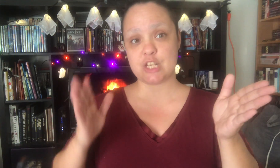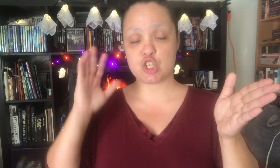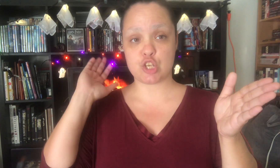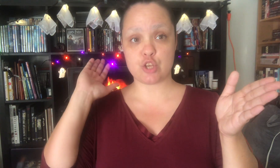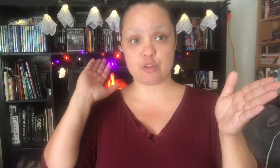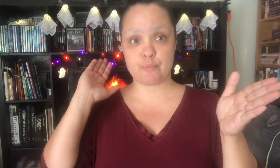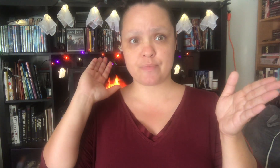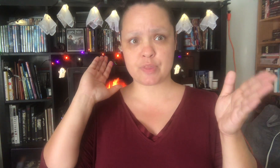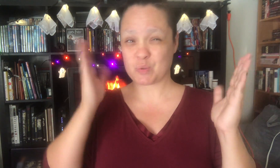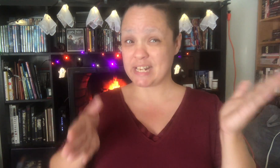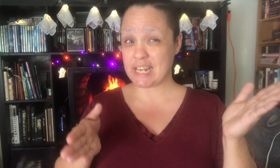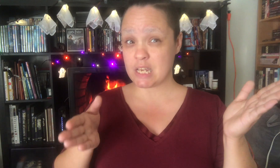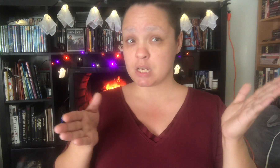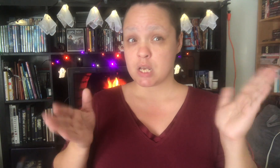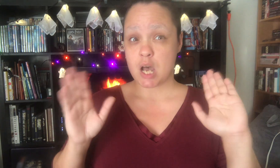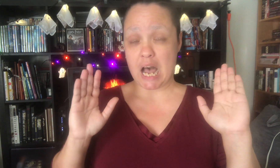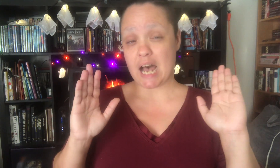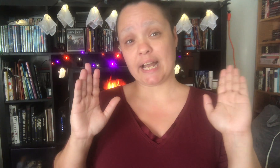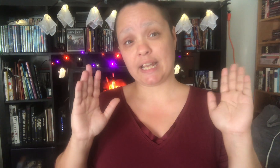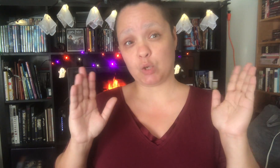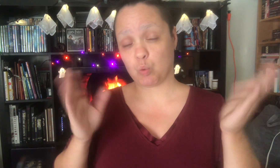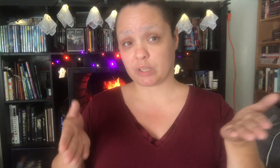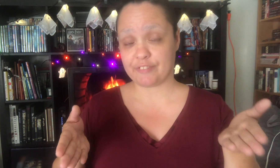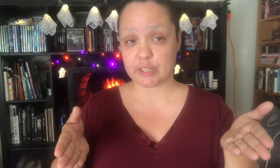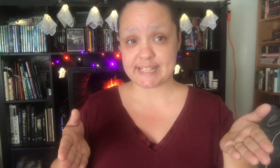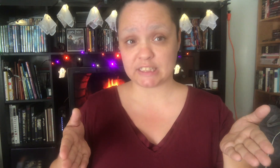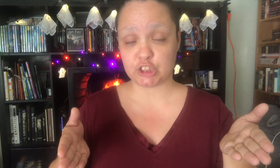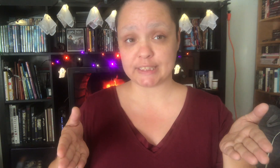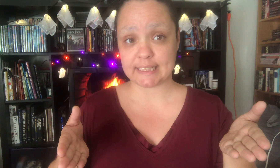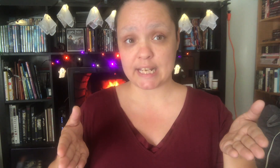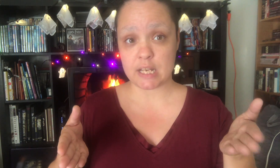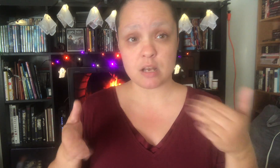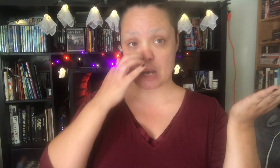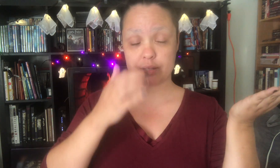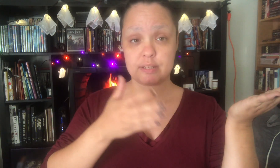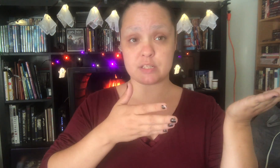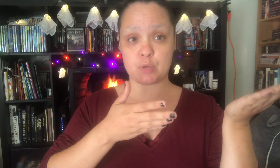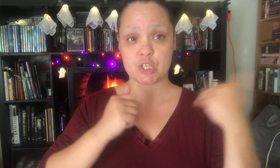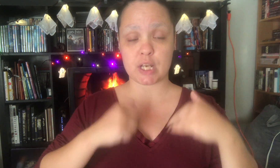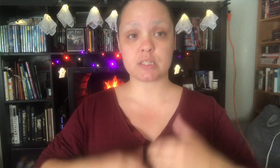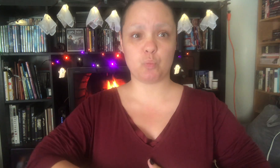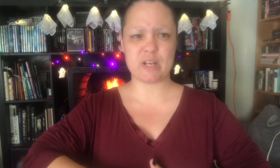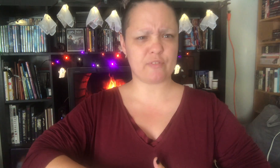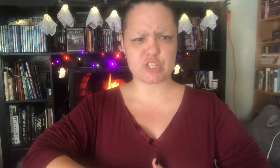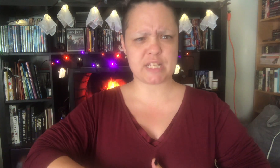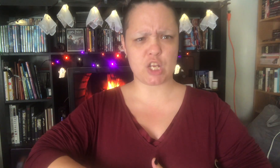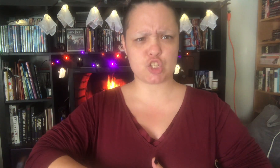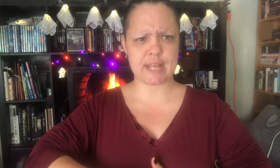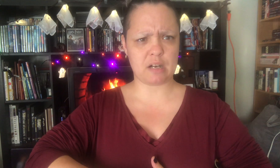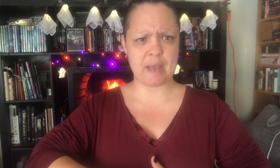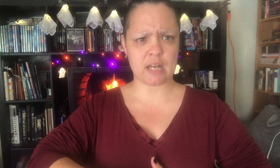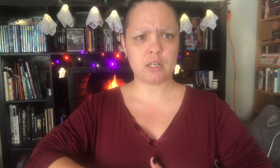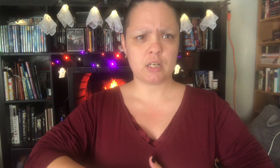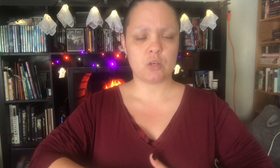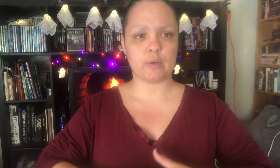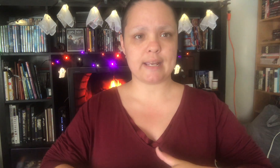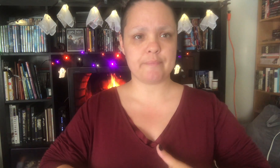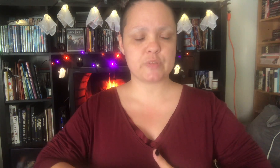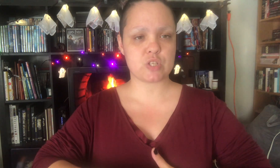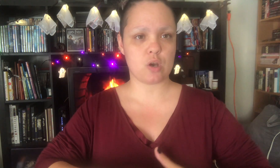to 3 I work very diligently on this project, whatever stage that I'm at, right? So